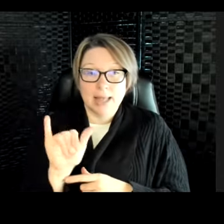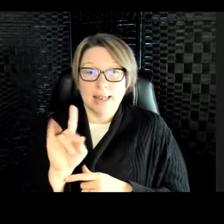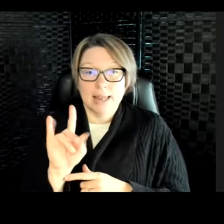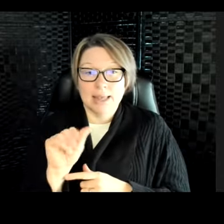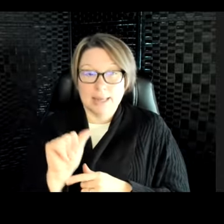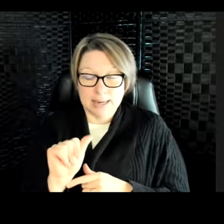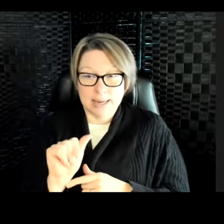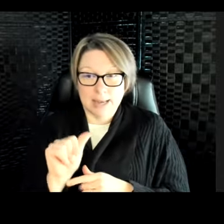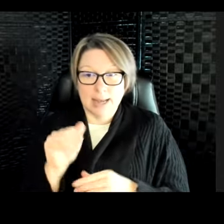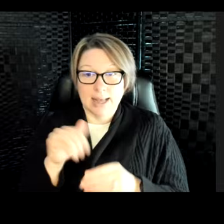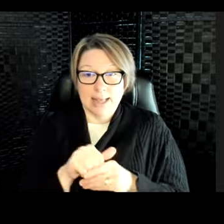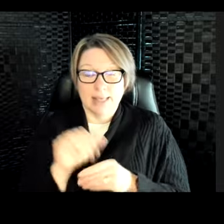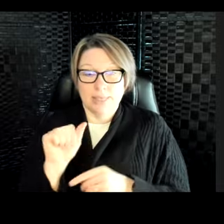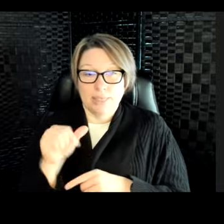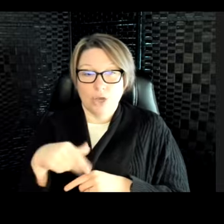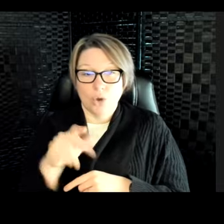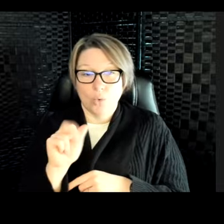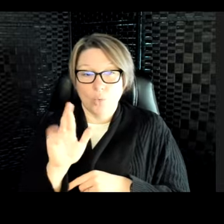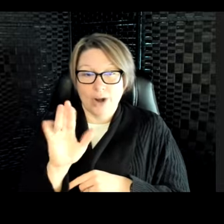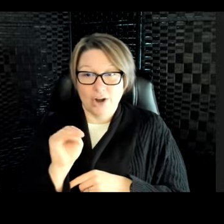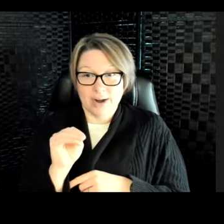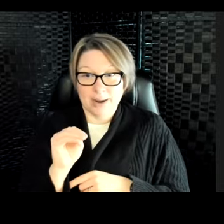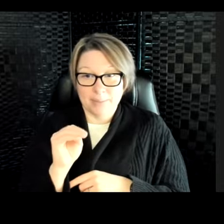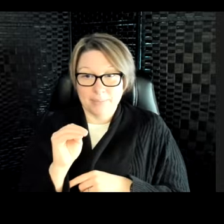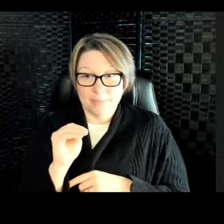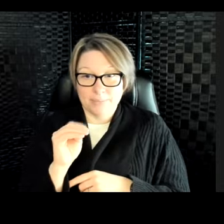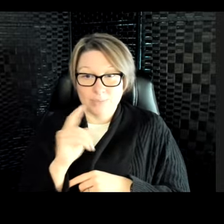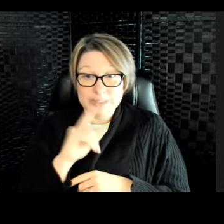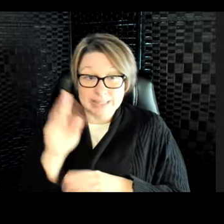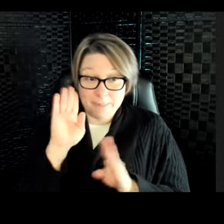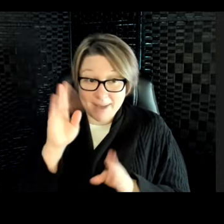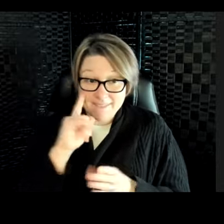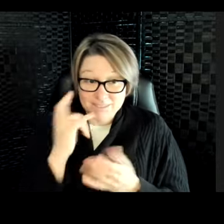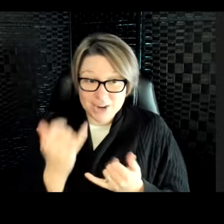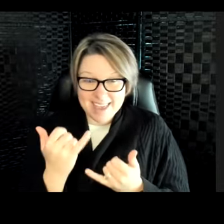aquarium. And we'll say goodbye for now to our polar bears.